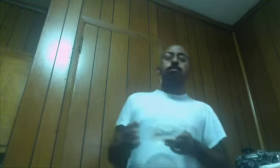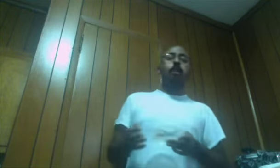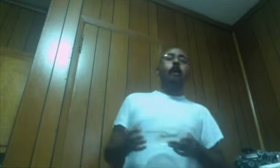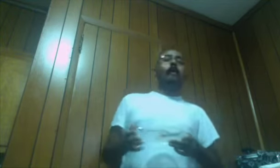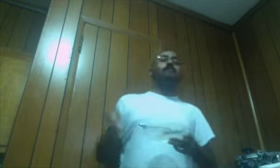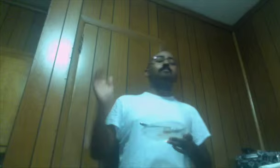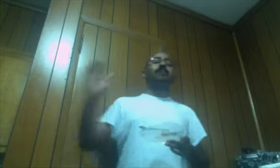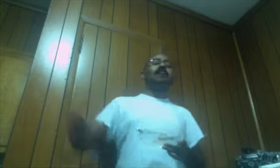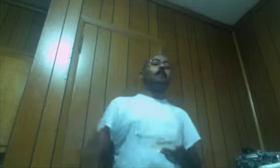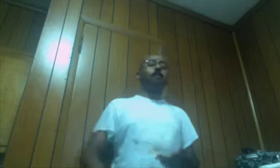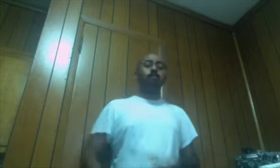But